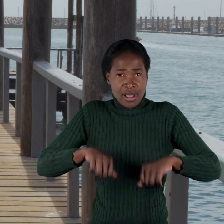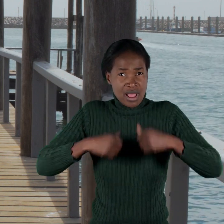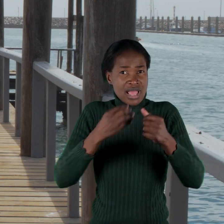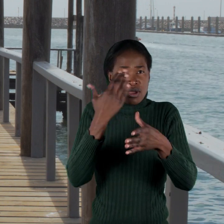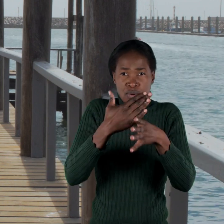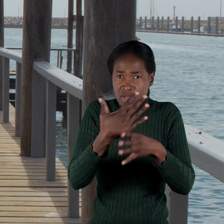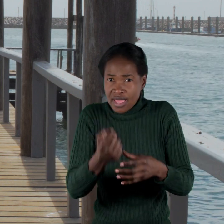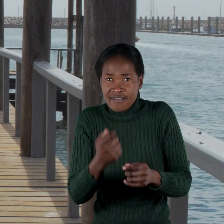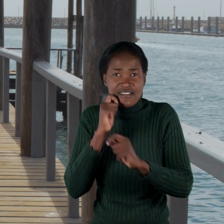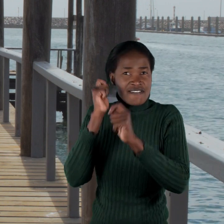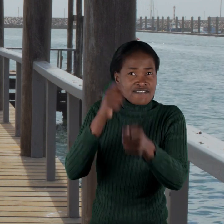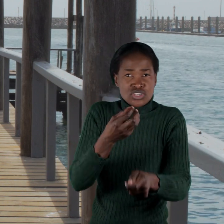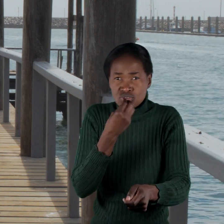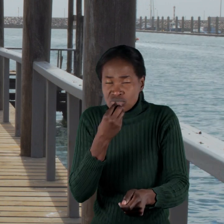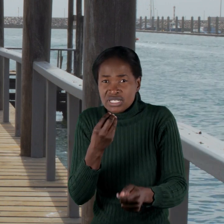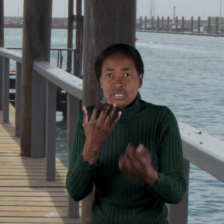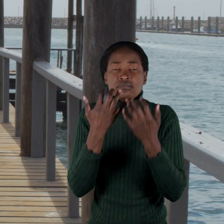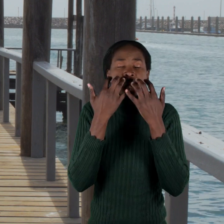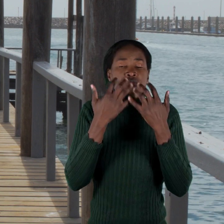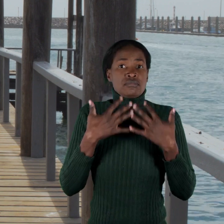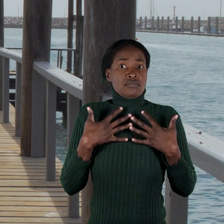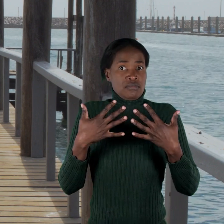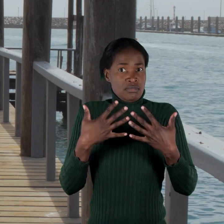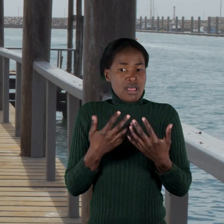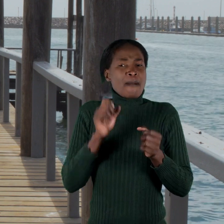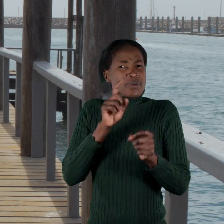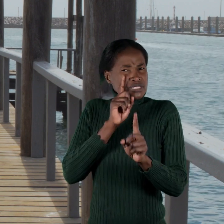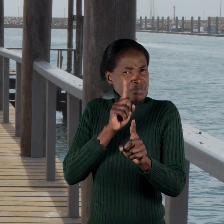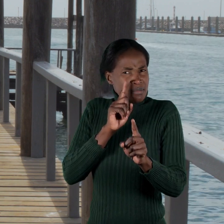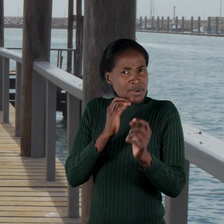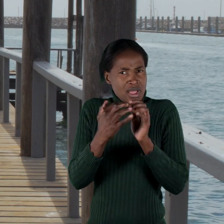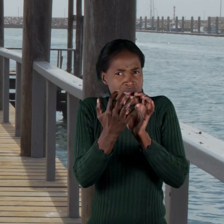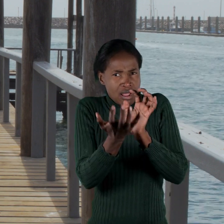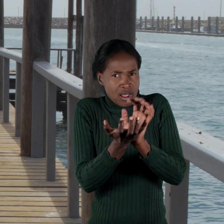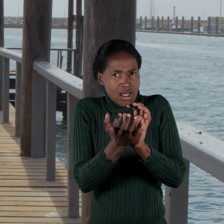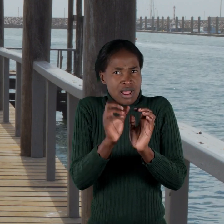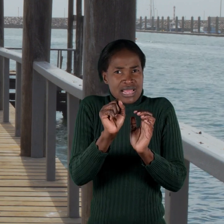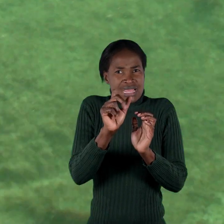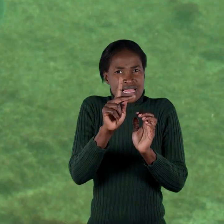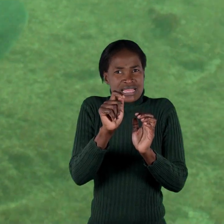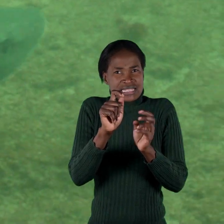fish to eat and air to breathe, then we need to look after our sharks, skates, rays and chimeras.